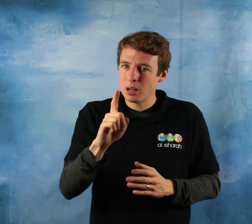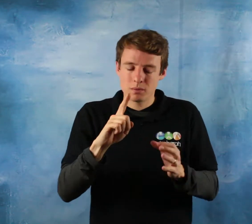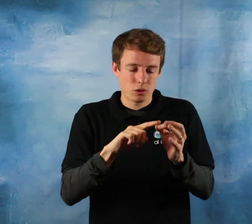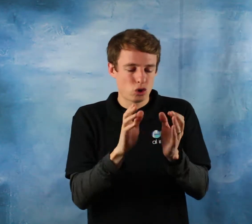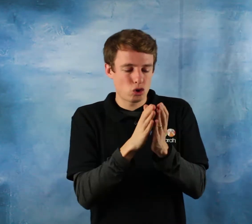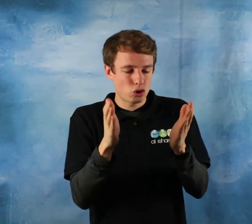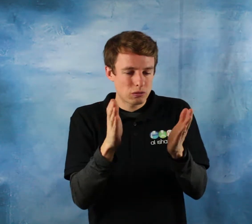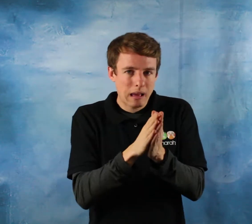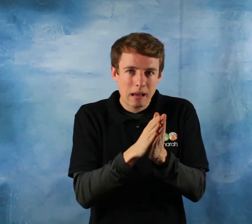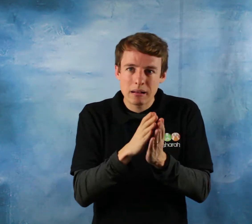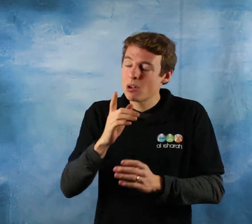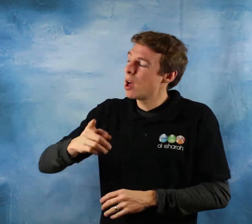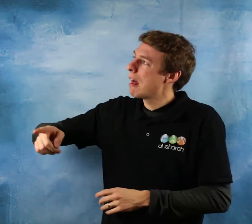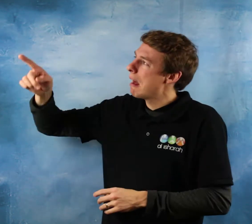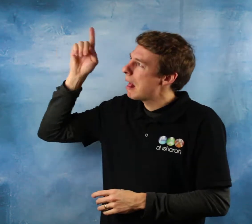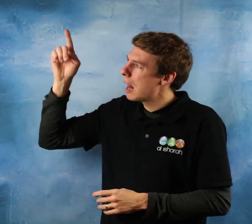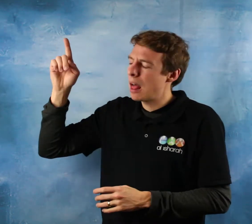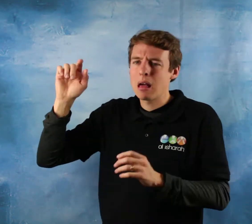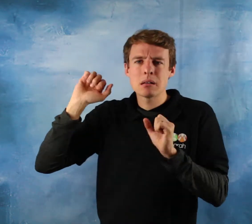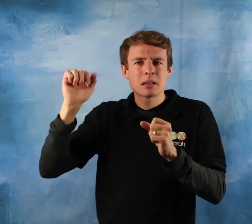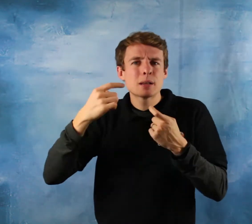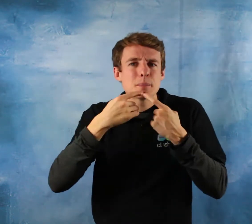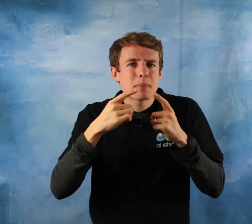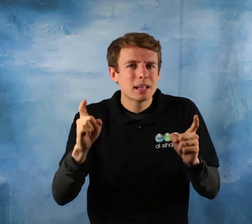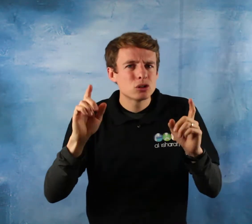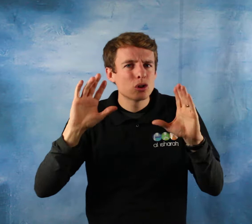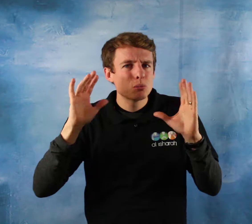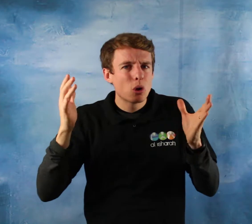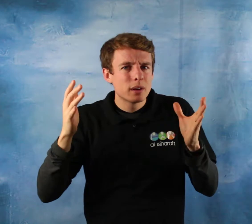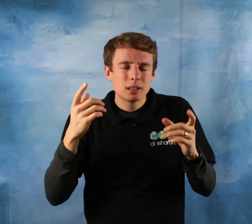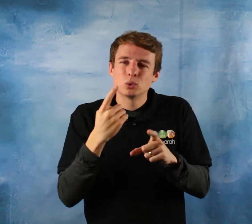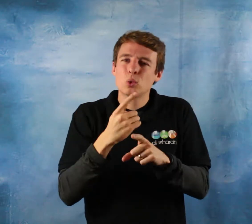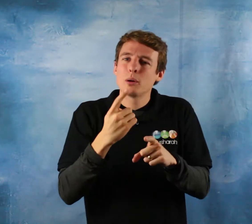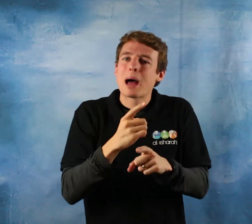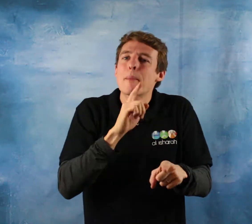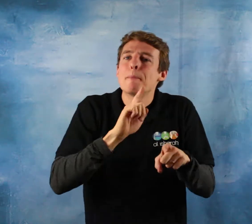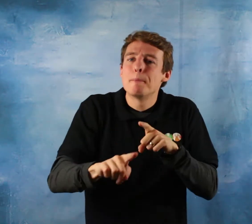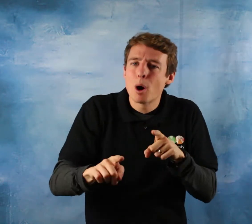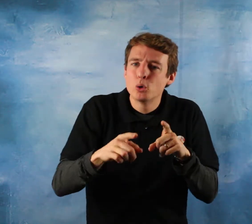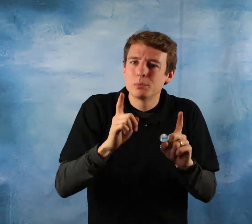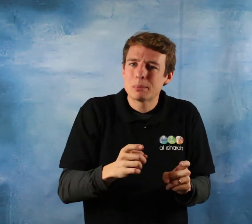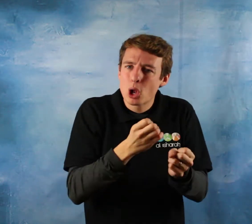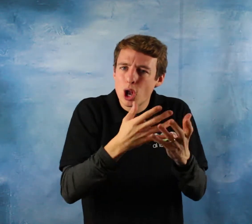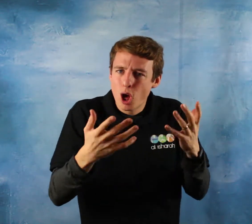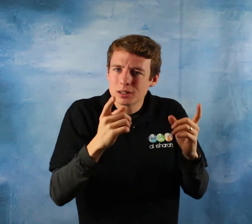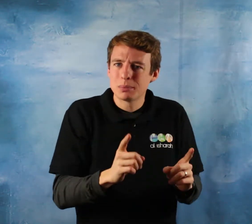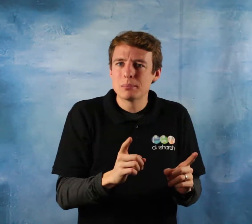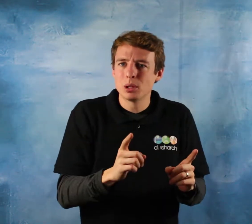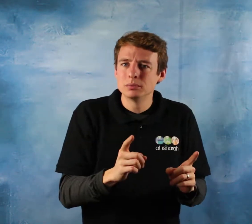So the norm is that a man maintains his women his wife, his mother, his sisters, his daughters. So this